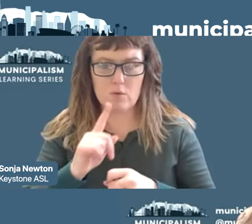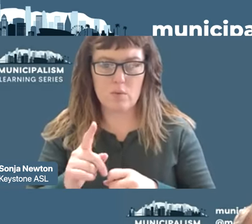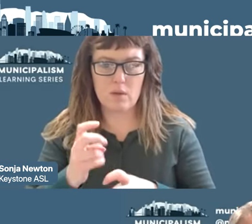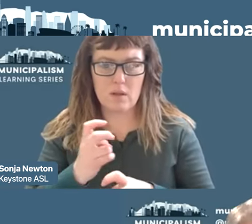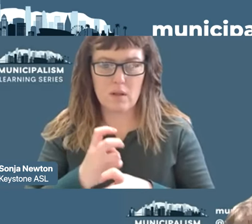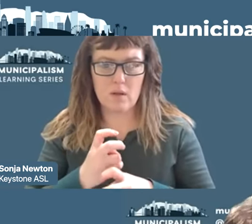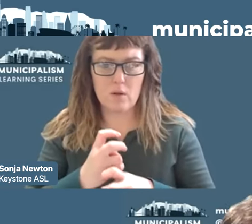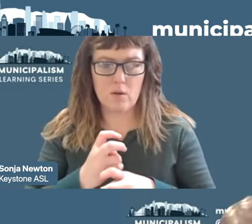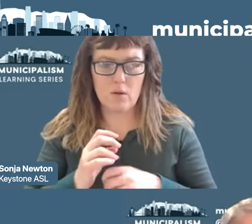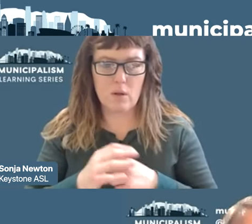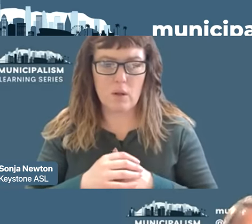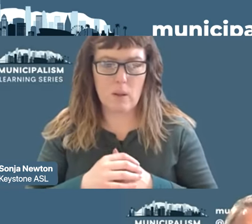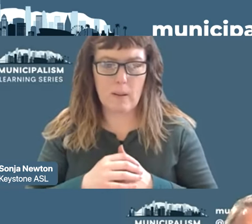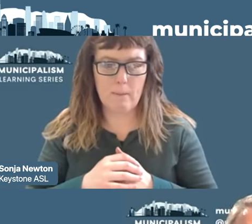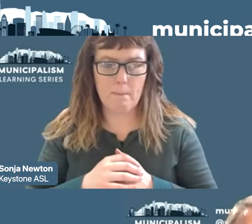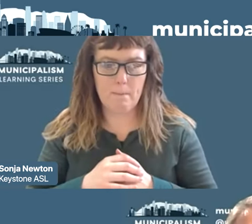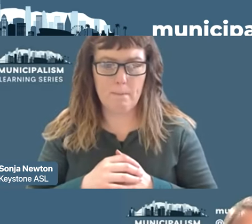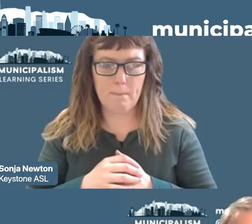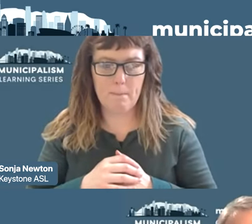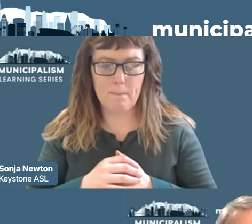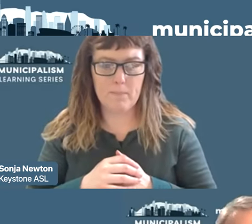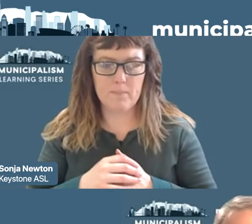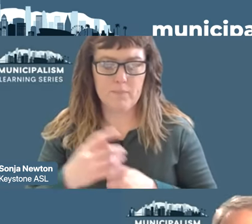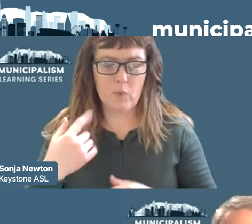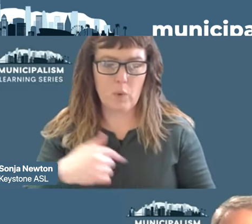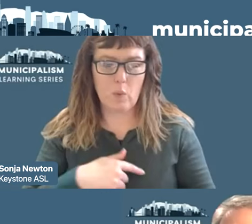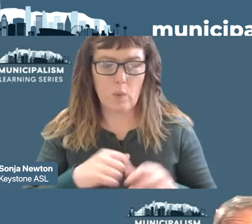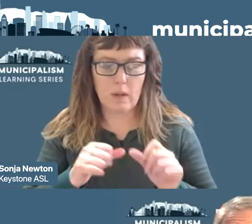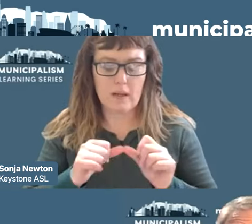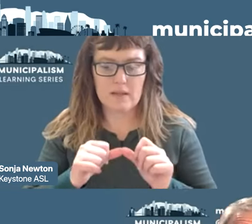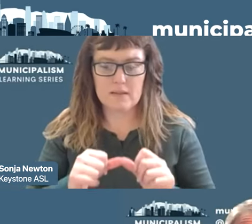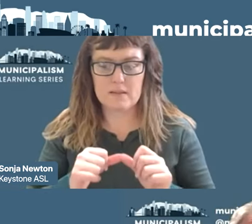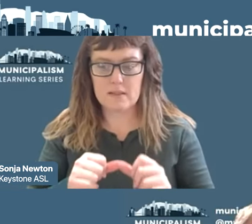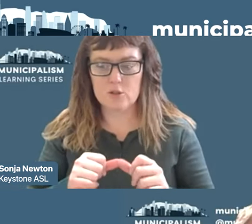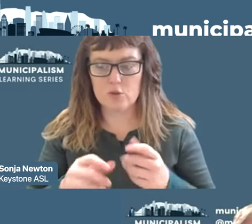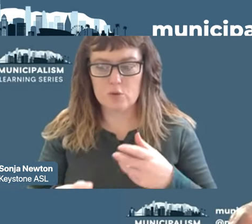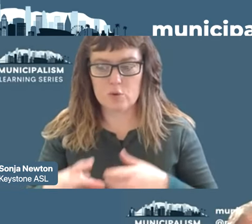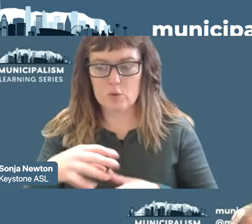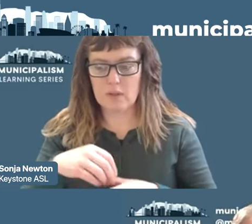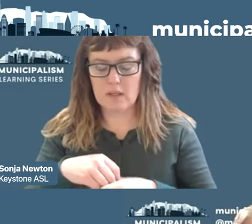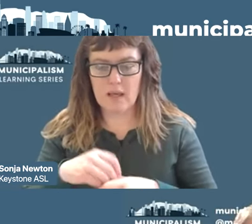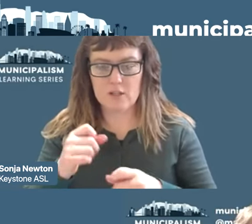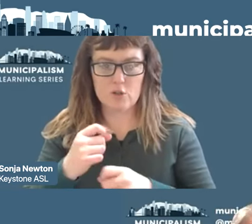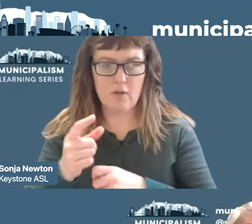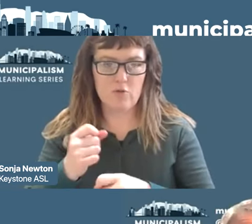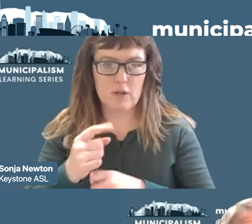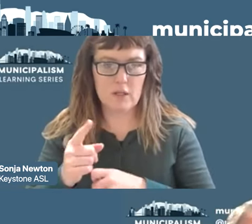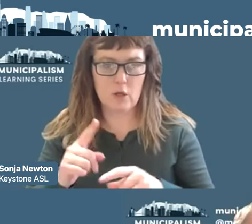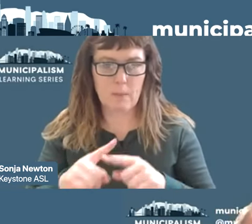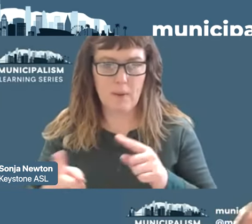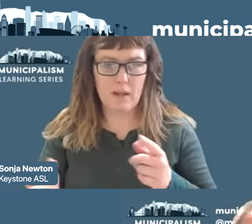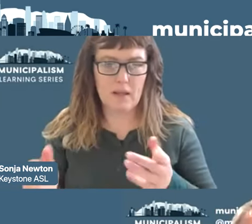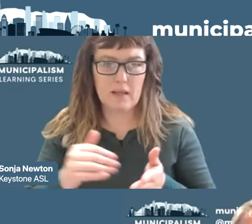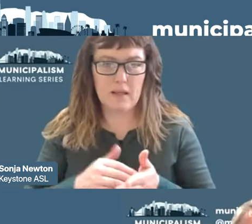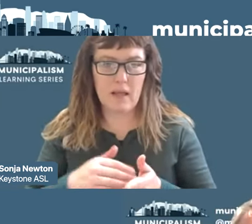and we continue to engage every year more and more but it's again as a